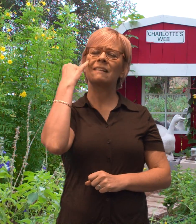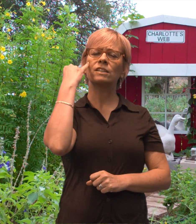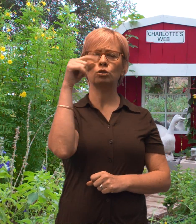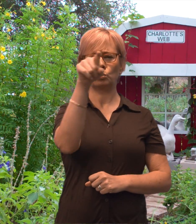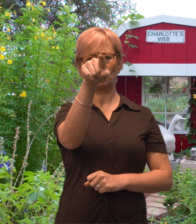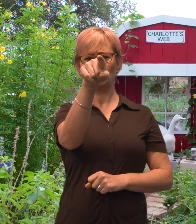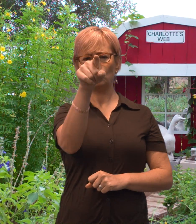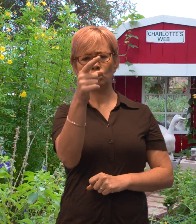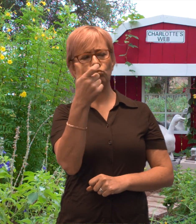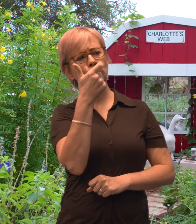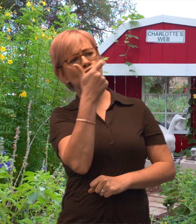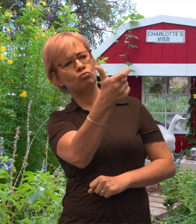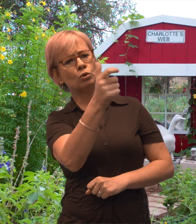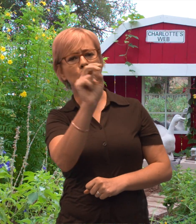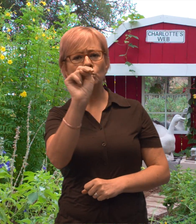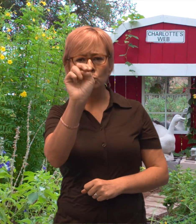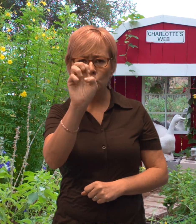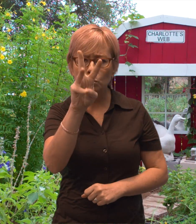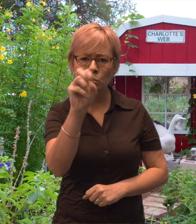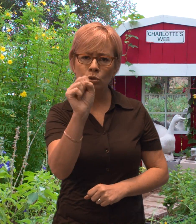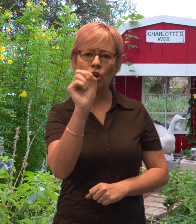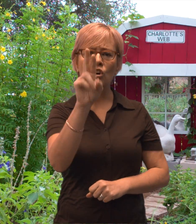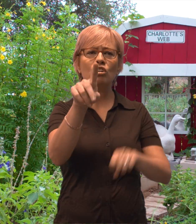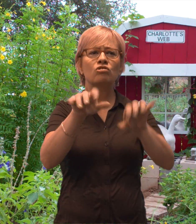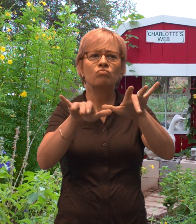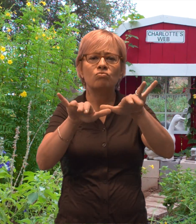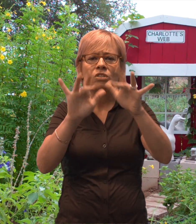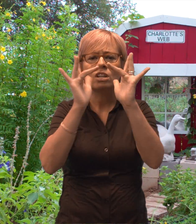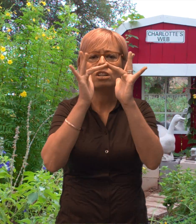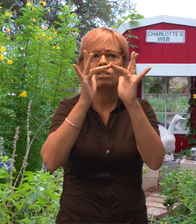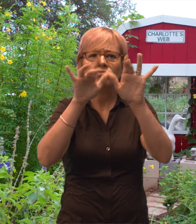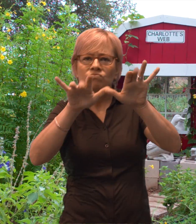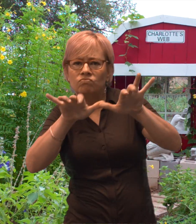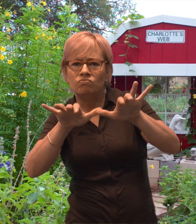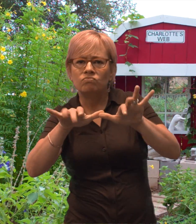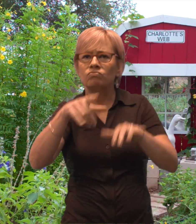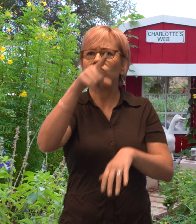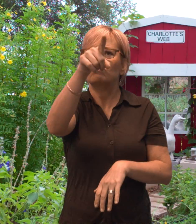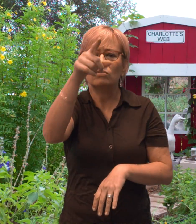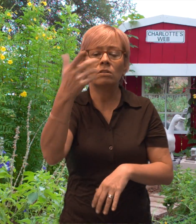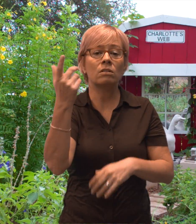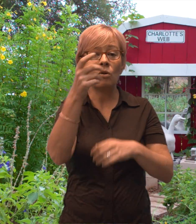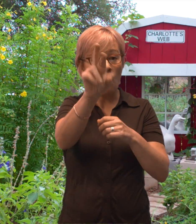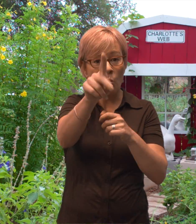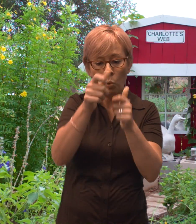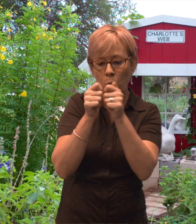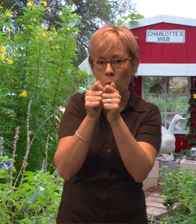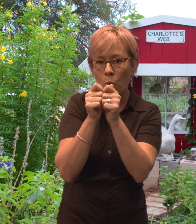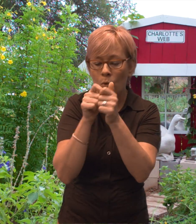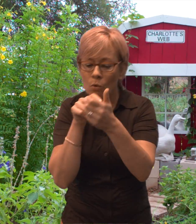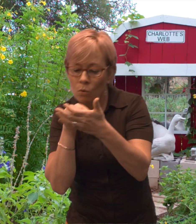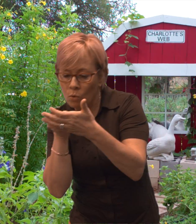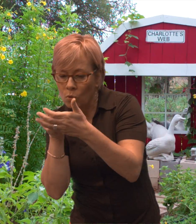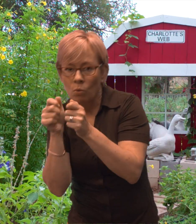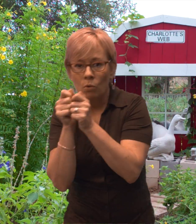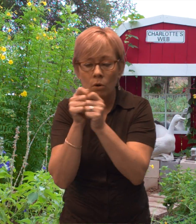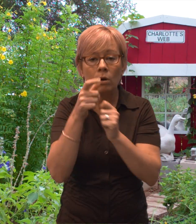Suppose you were to watch the news, or to see something on the internet, or possibly even read a text message.